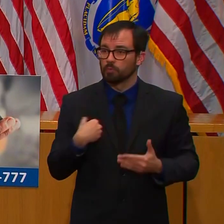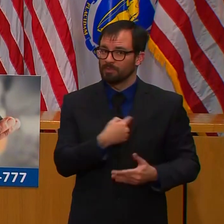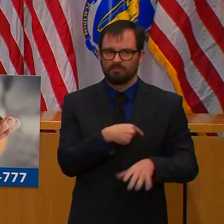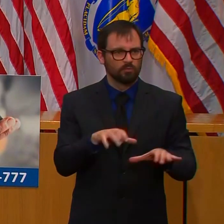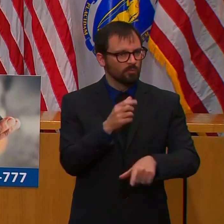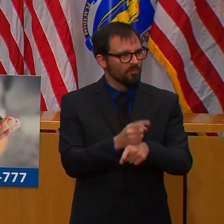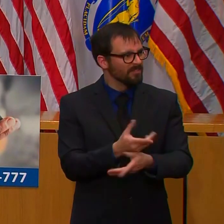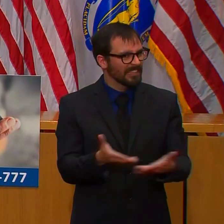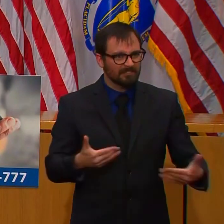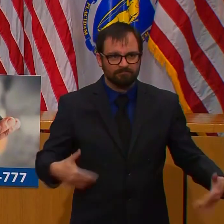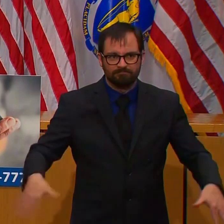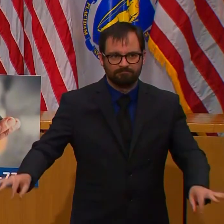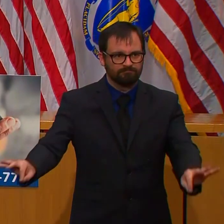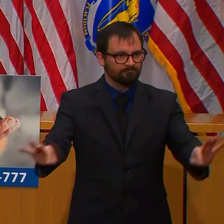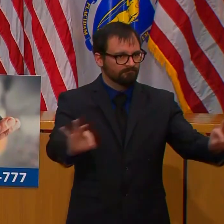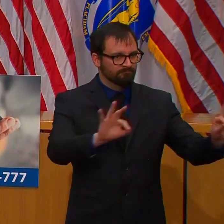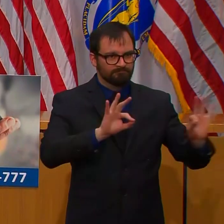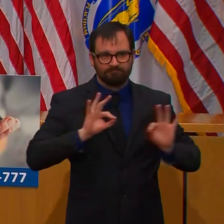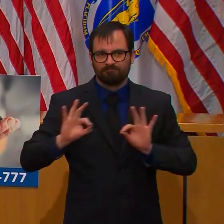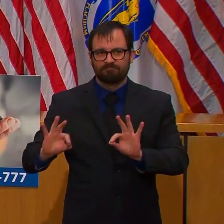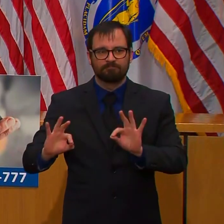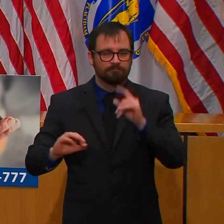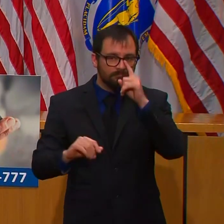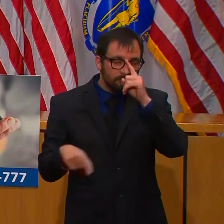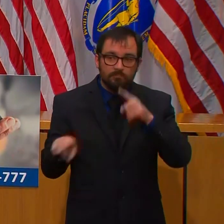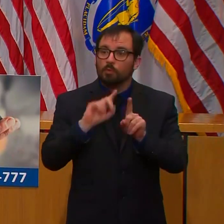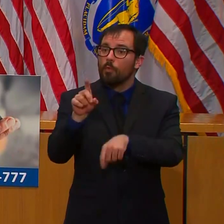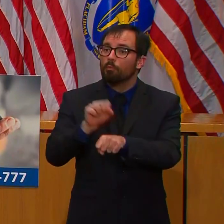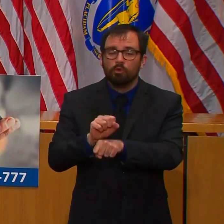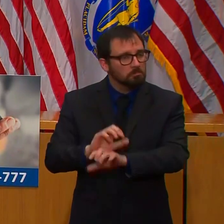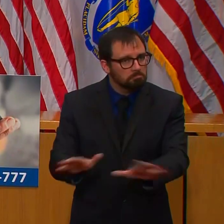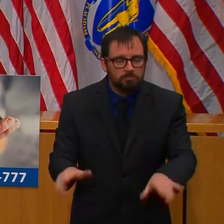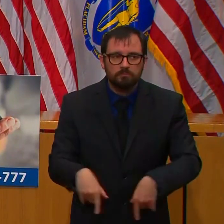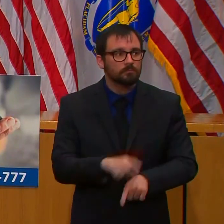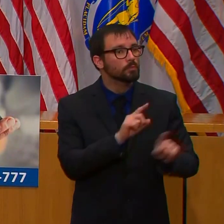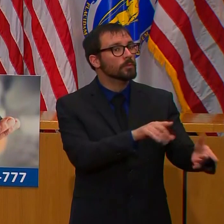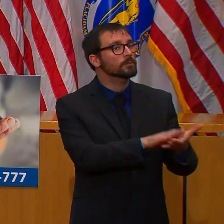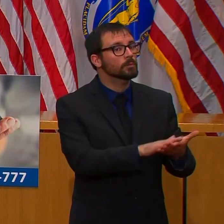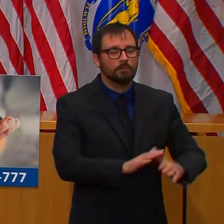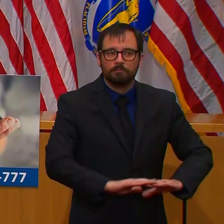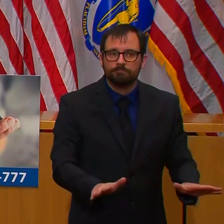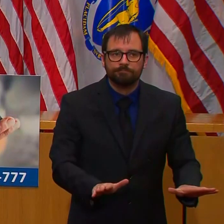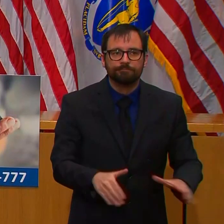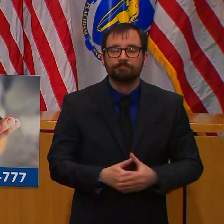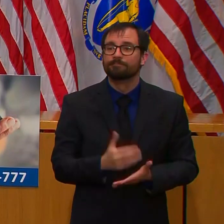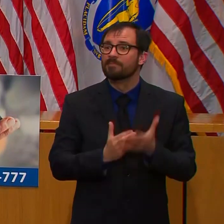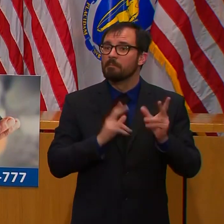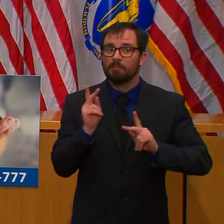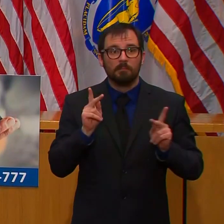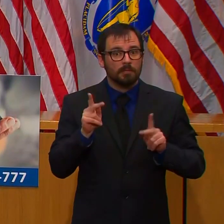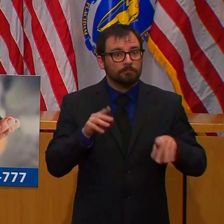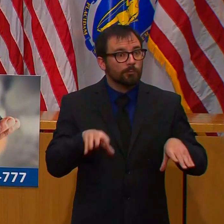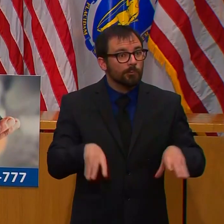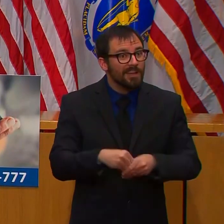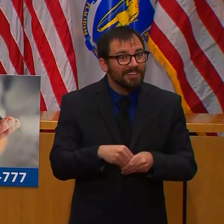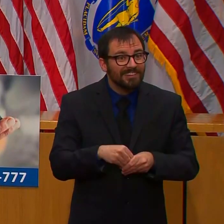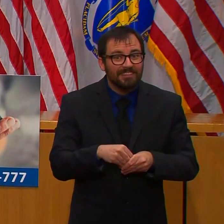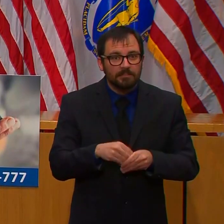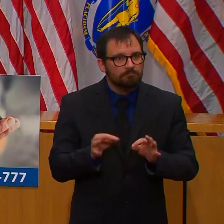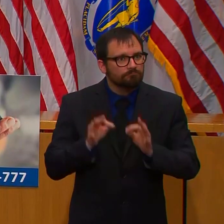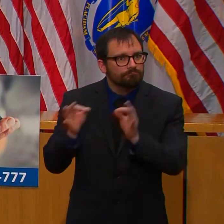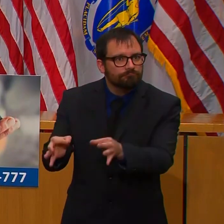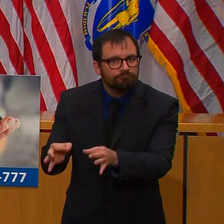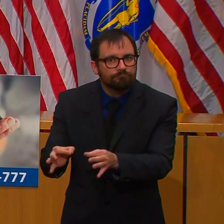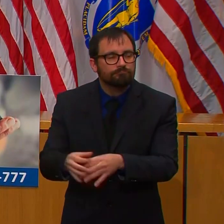People are pushing off life events like weddings and family reunions. And hardest of all, people are missing out on